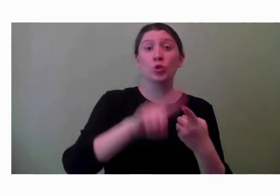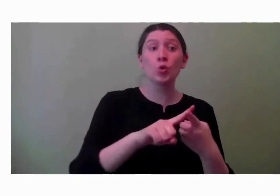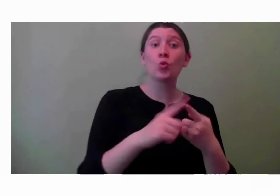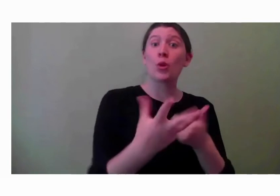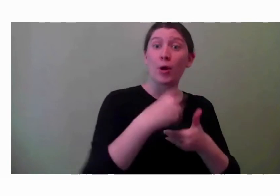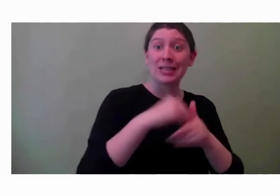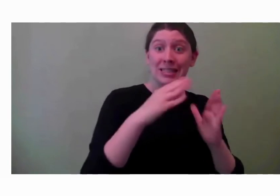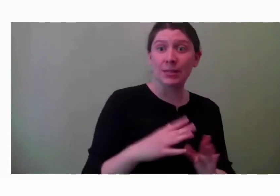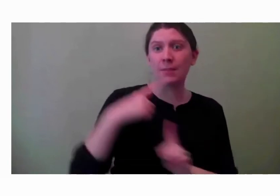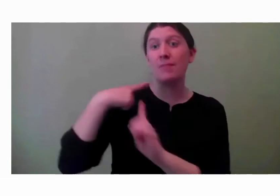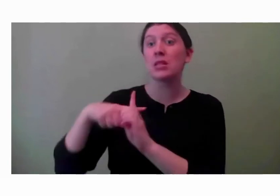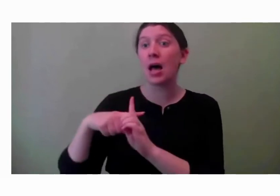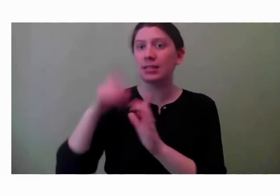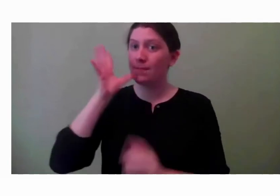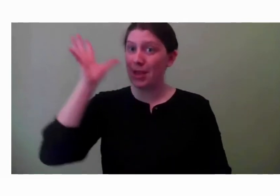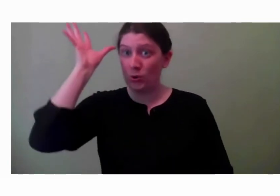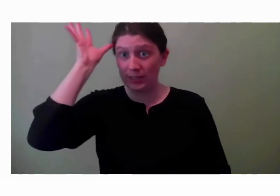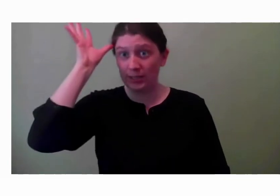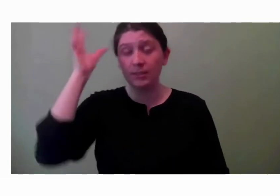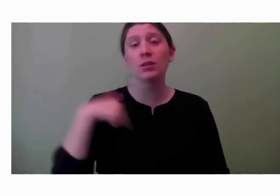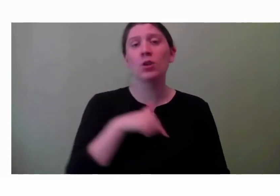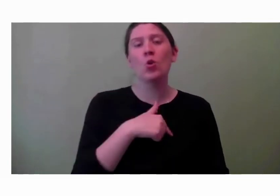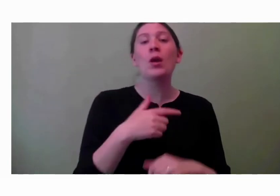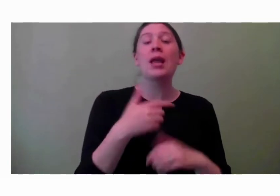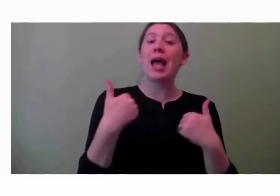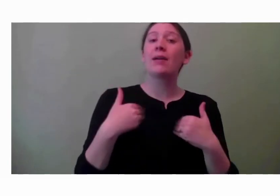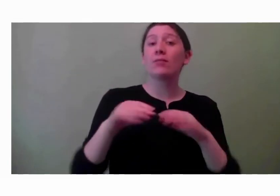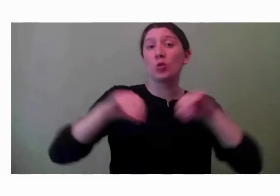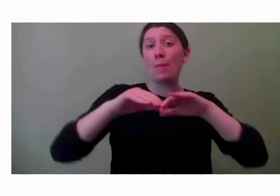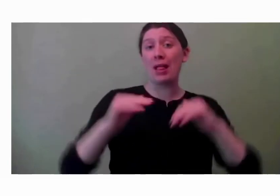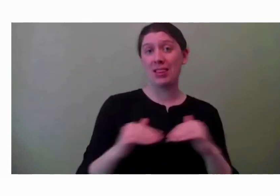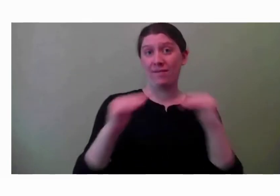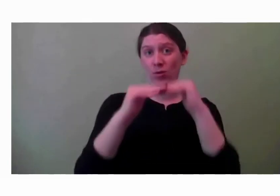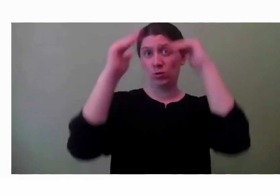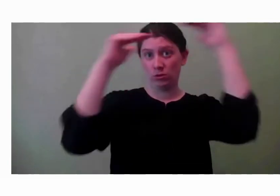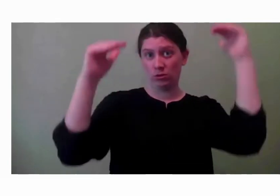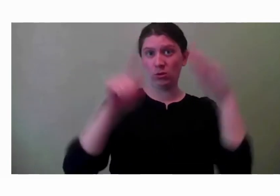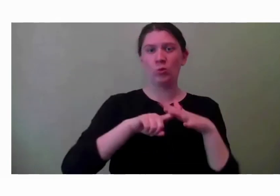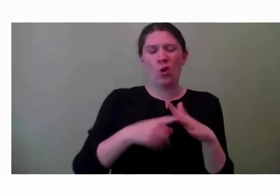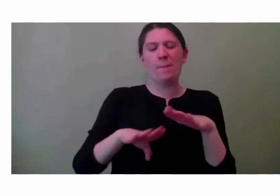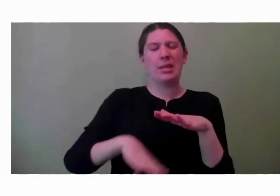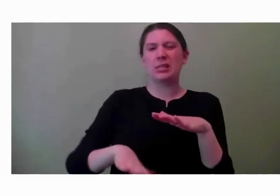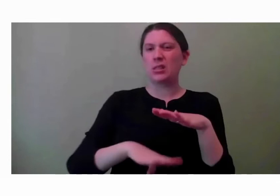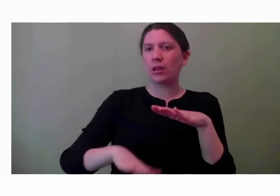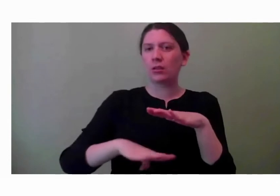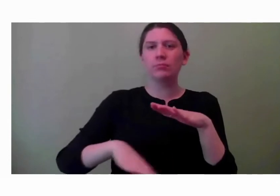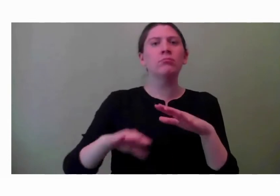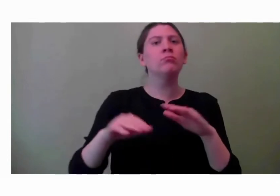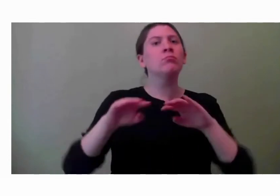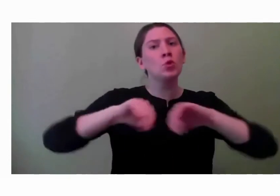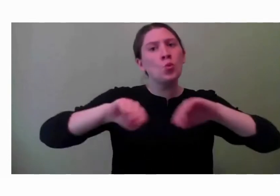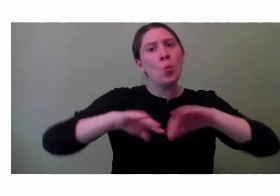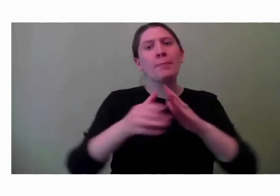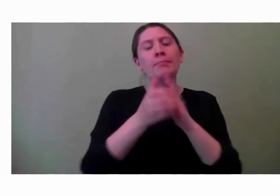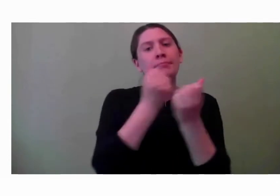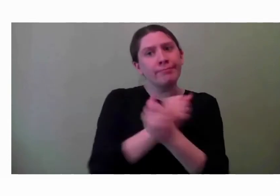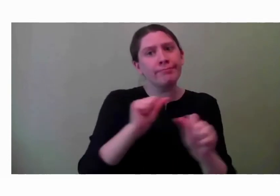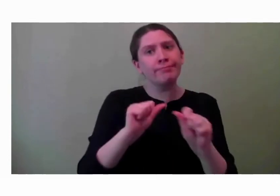We created swim levels. So we start with that very basic swim safety skills of floating on our back, blowing bubbles,